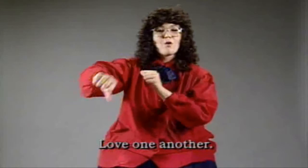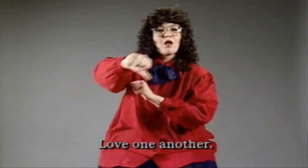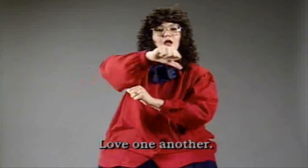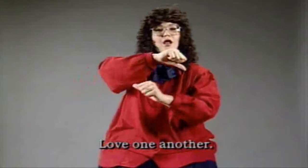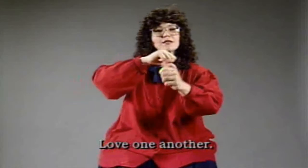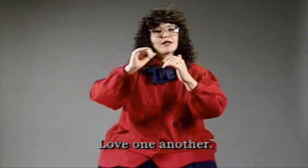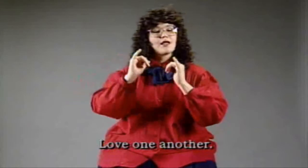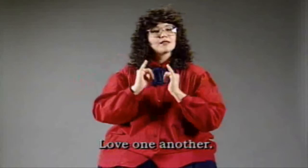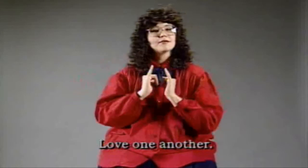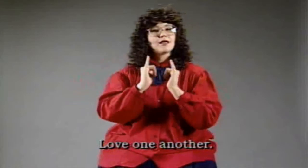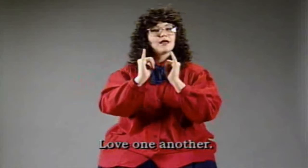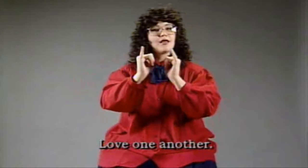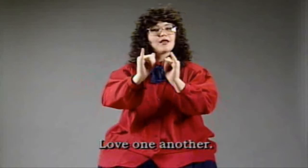love one another.